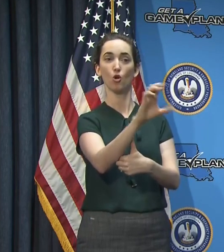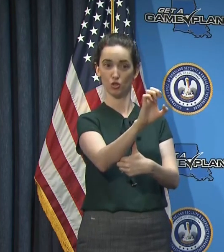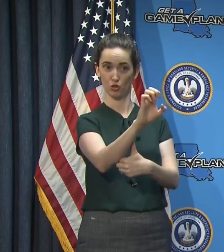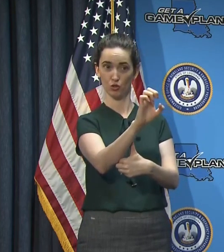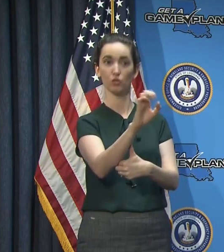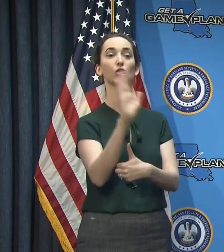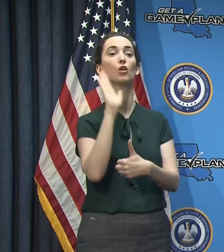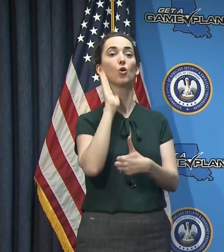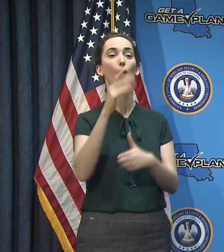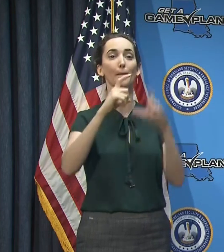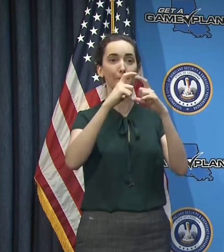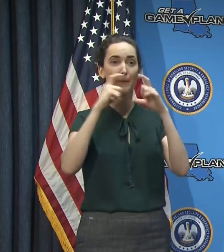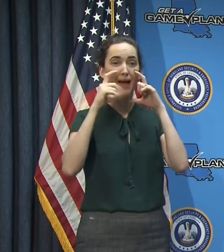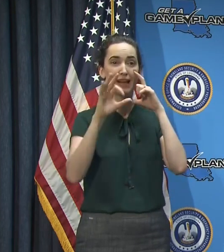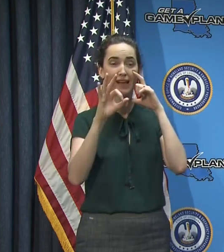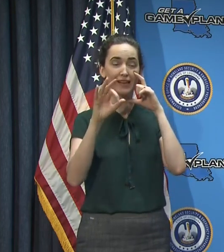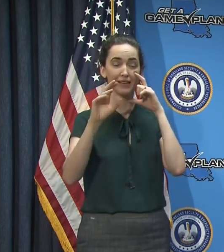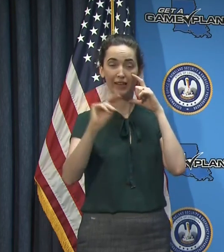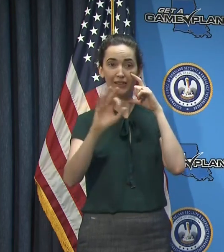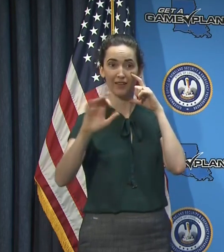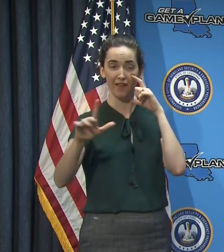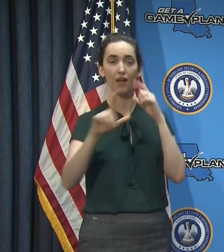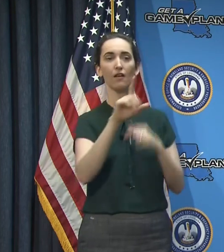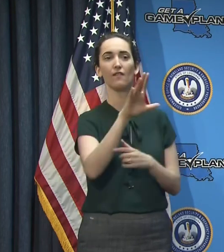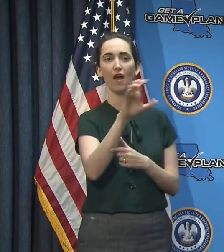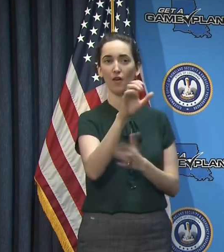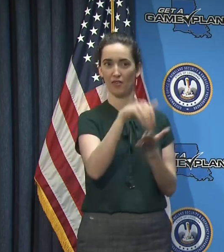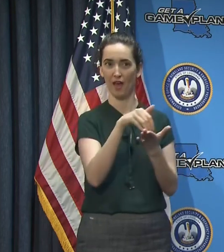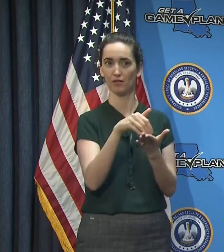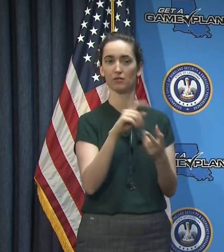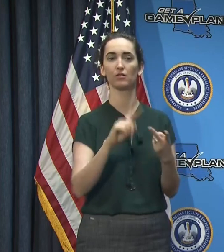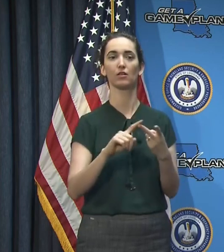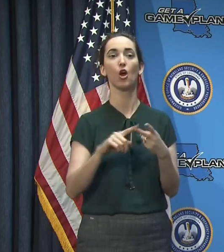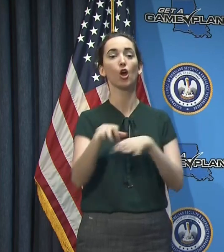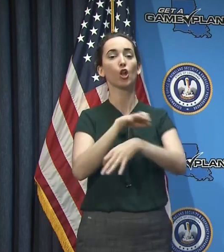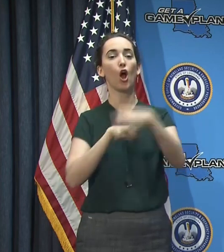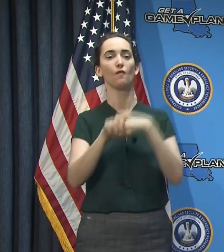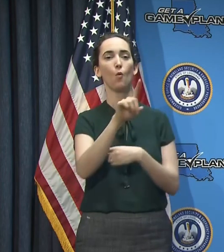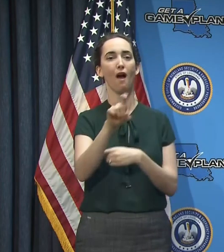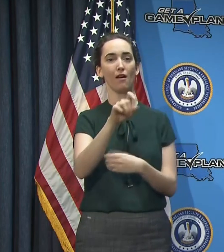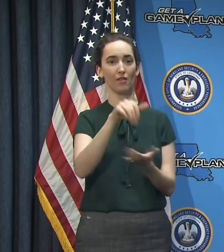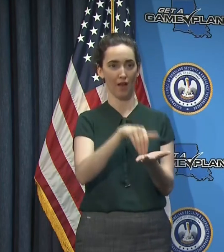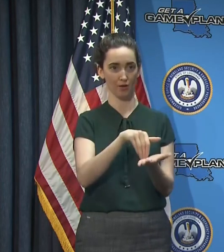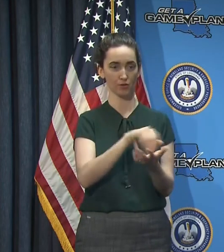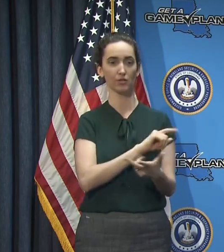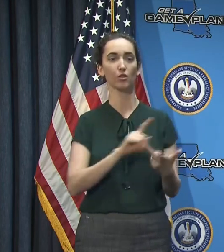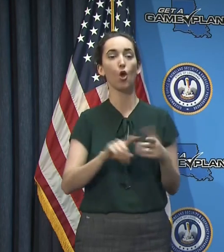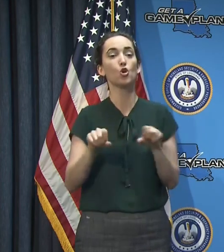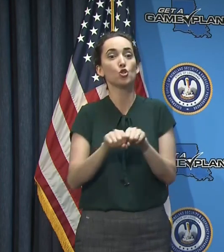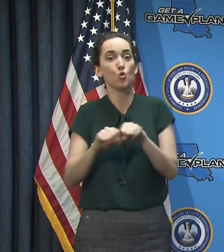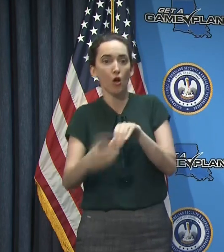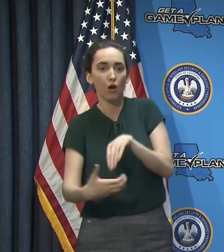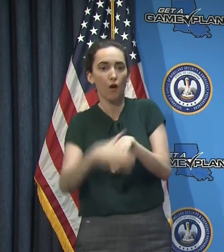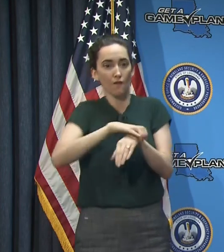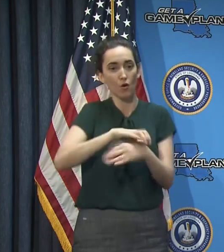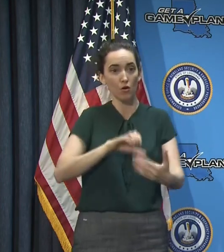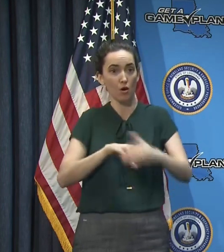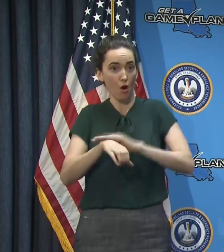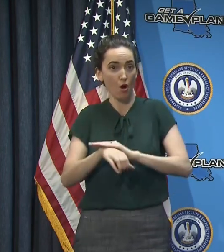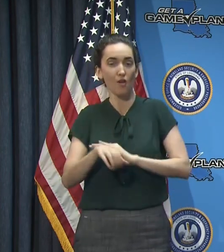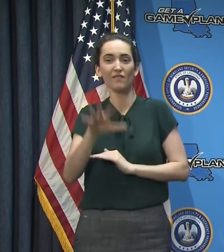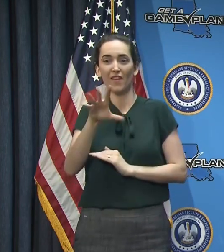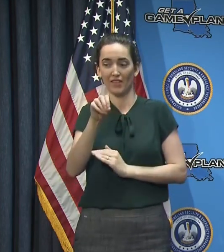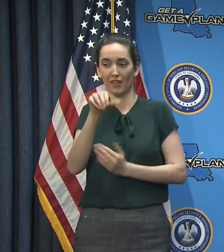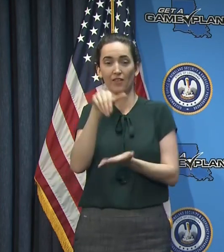,000 N95 masks, 100,000 gloves, and 50,000 shoe covers to our